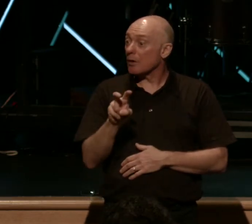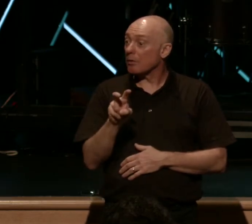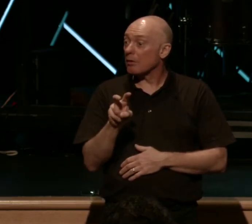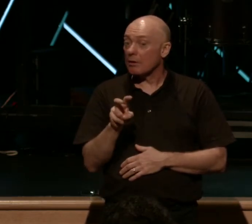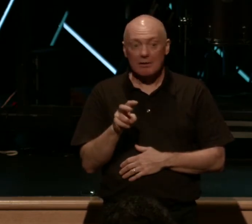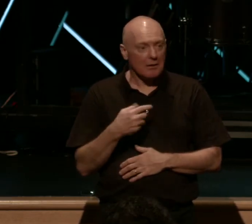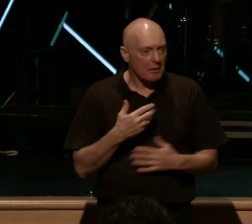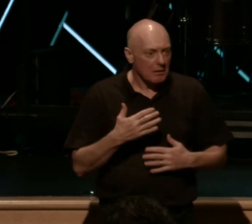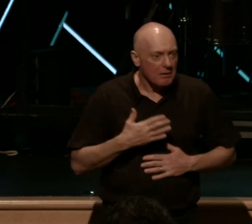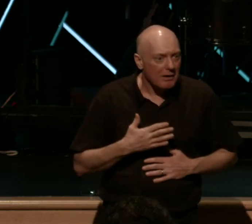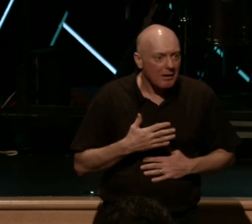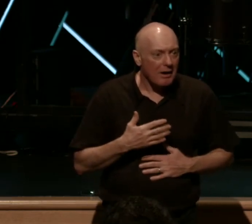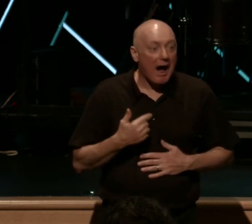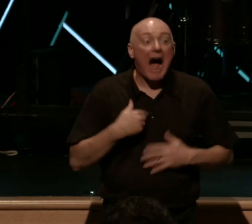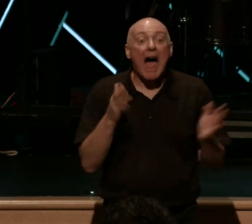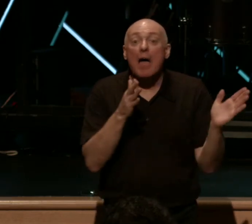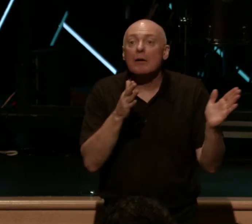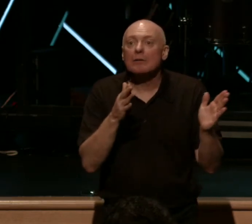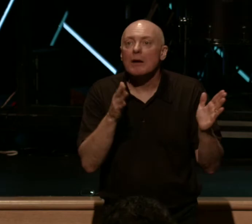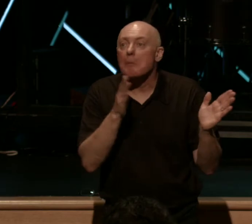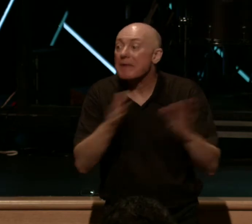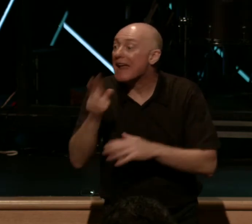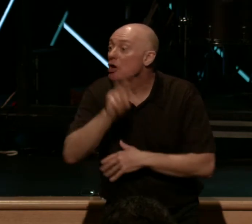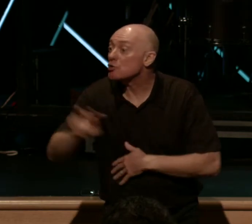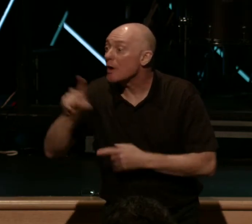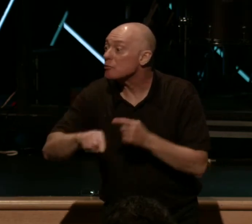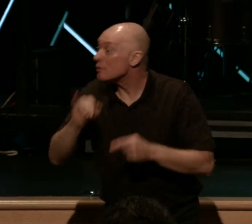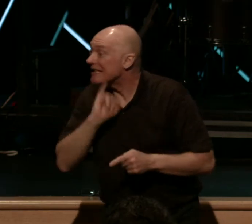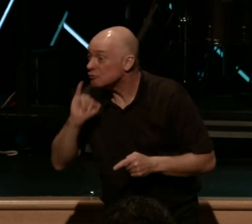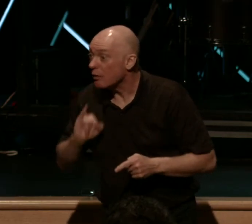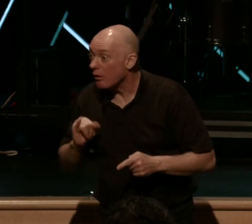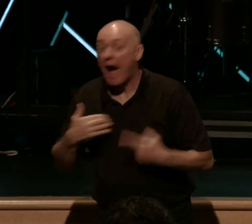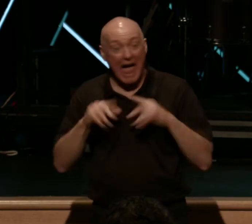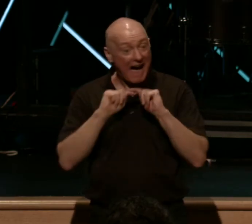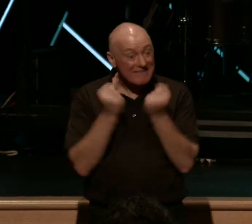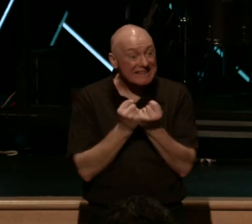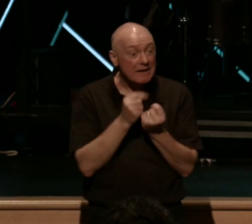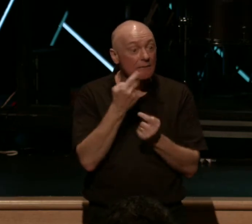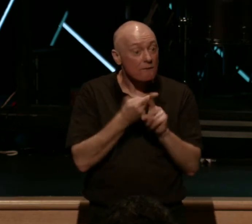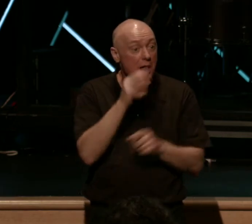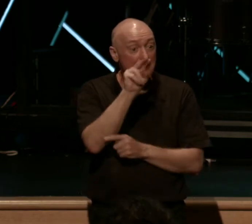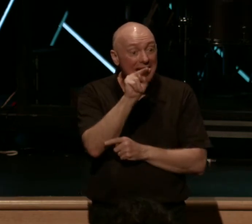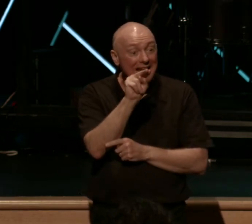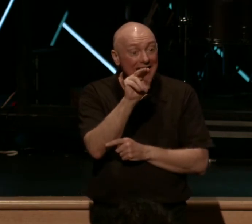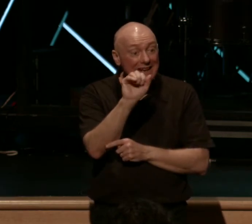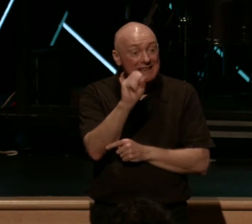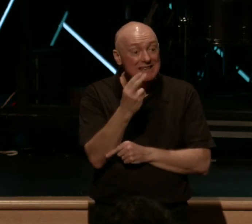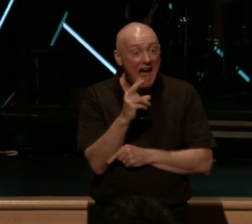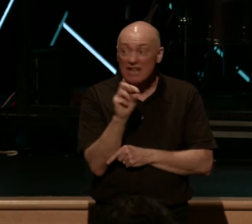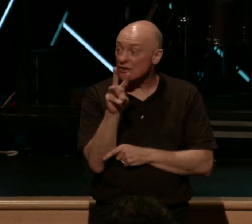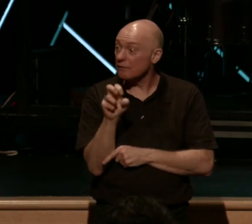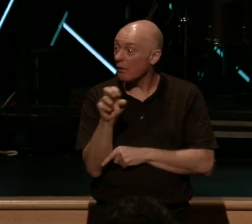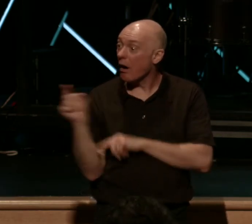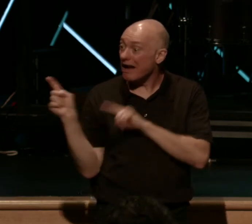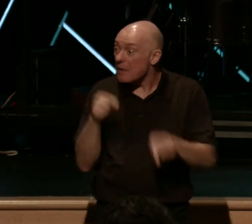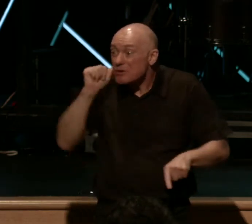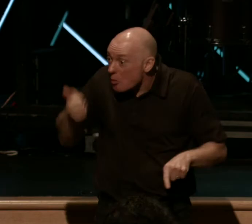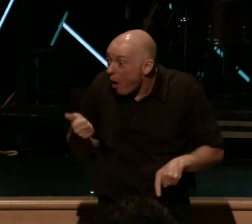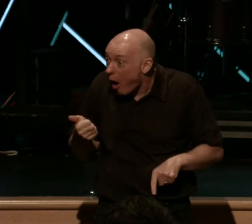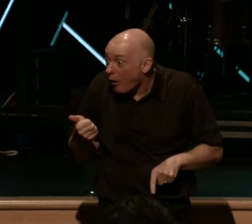pastoring to Israel. So what's crazy is I have a team from Nashville flying in tomorrow, immediately after church. I'm going to